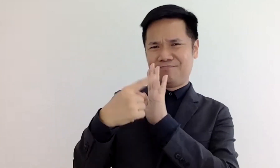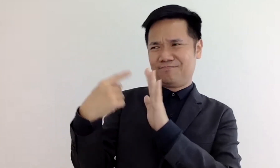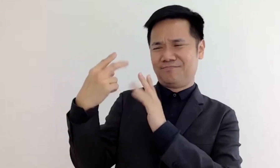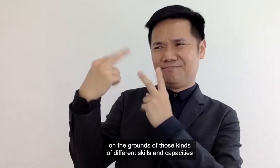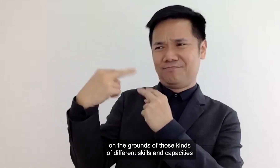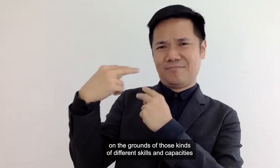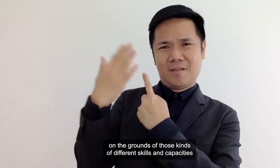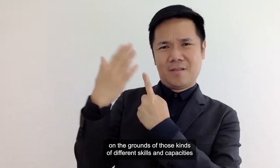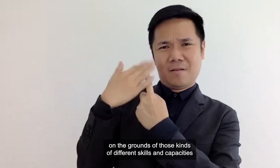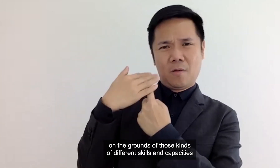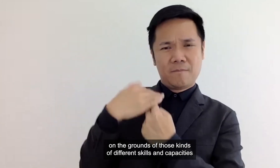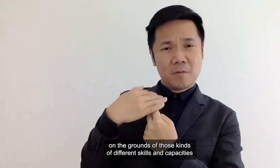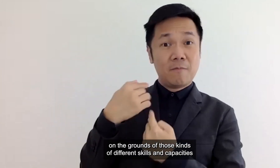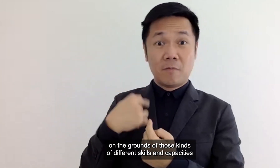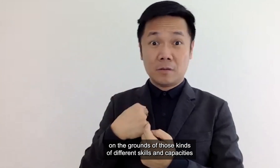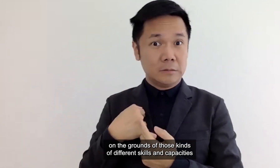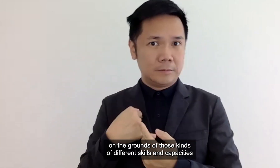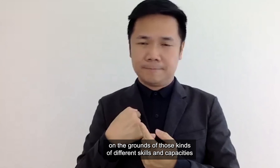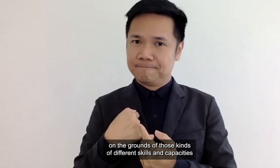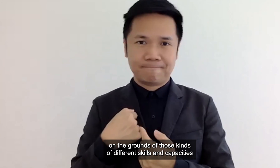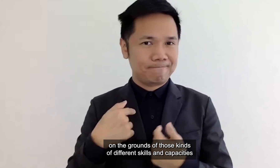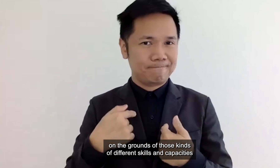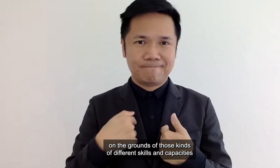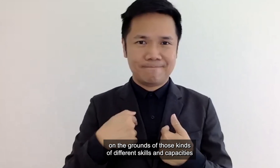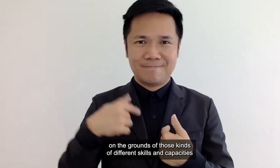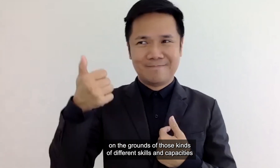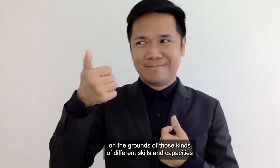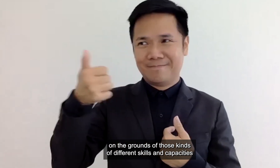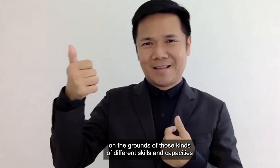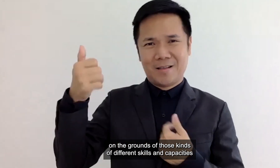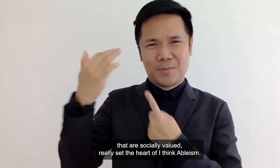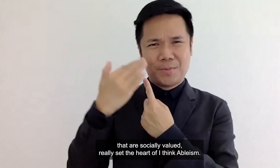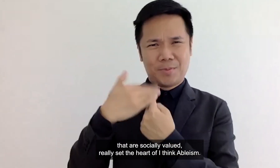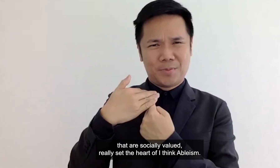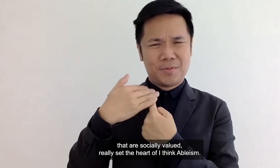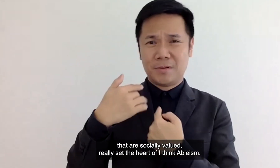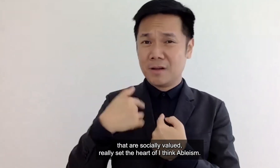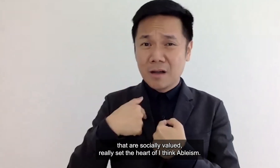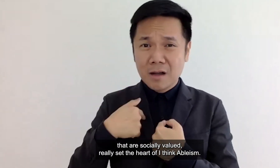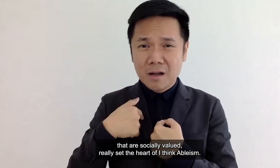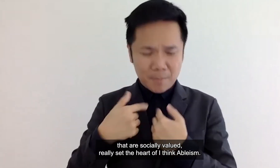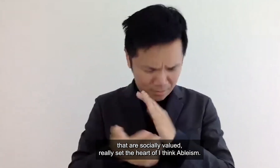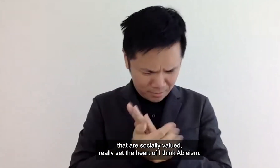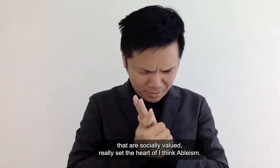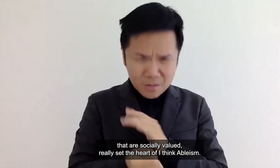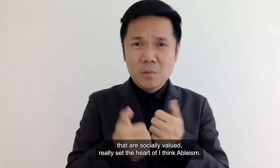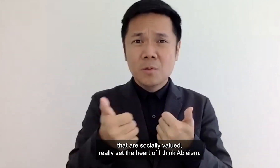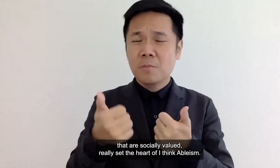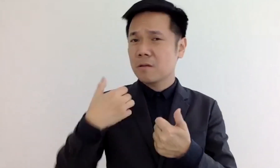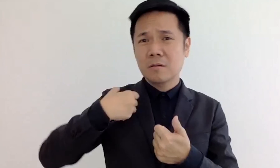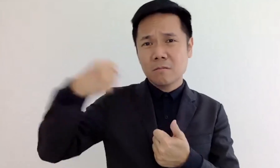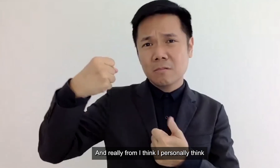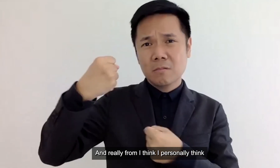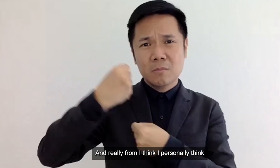uh on the grounds of those kind of different skills and capacities that are socially valued really is at the heart of i think